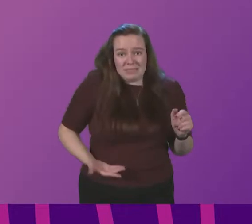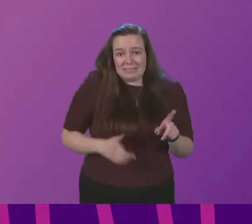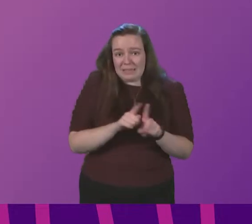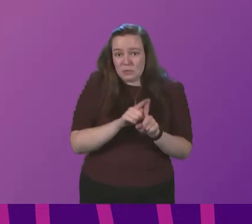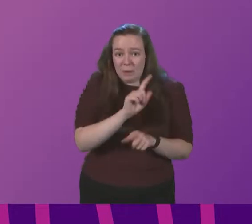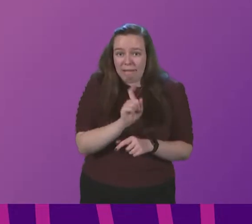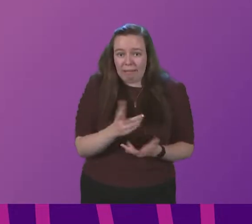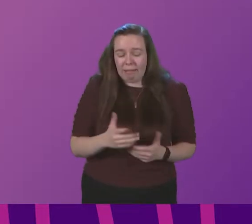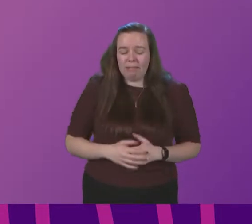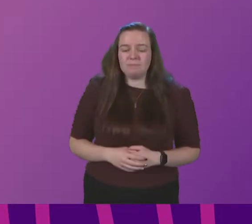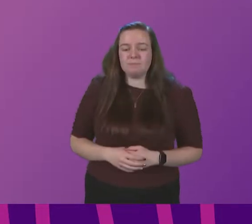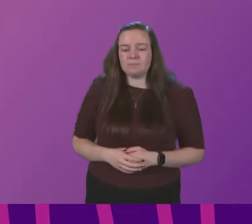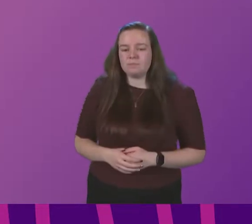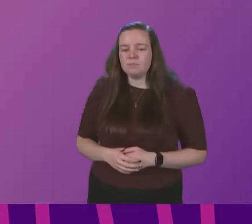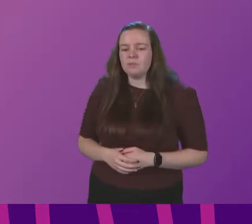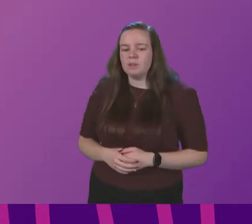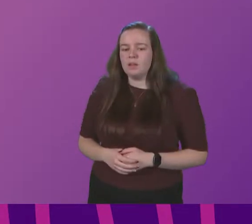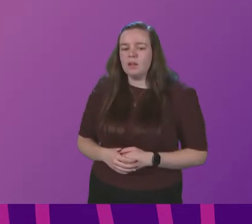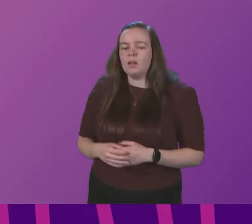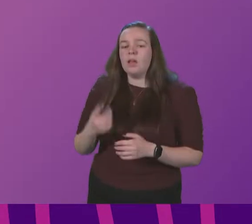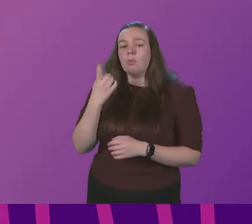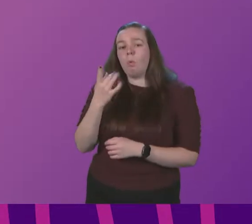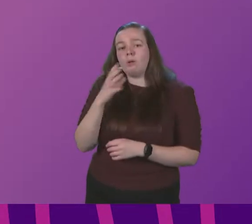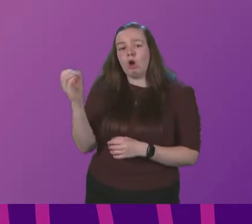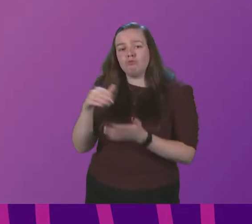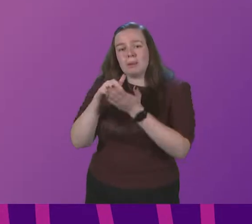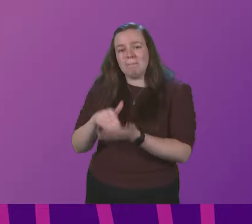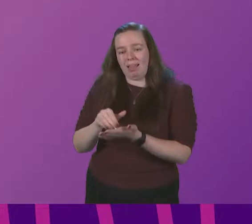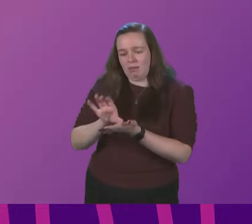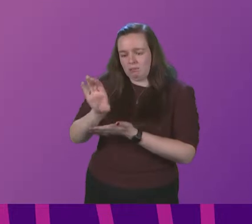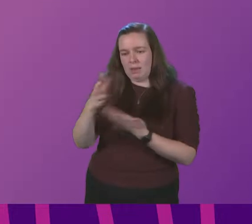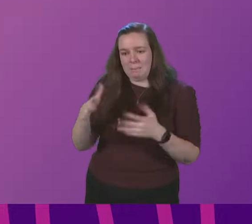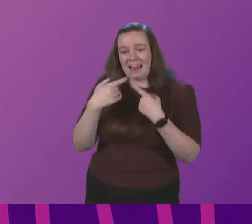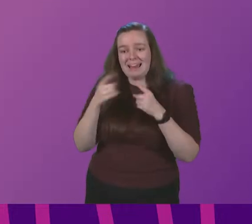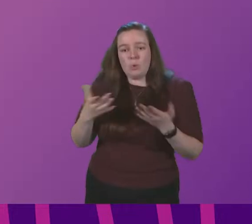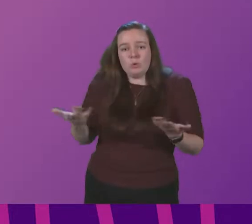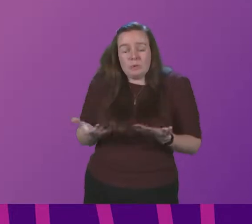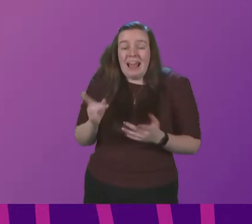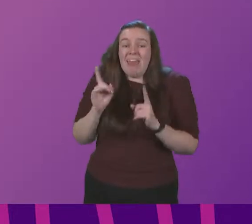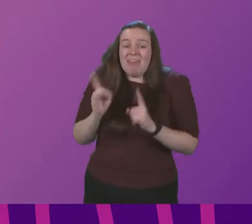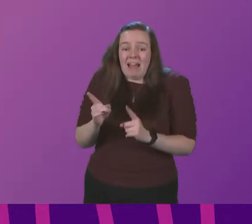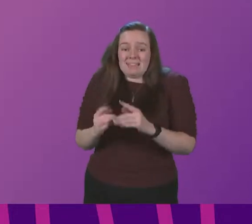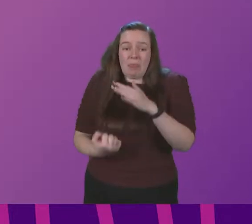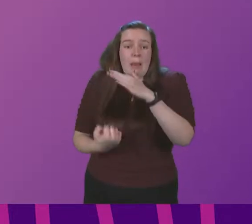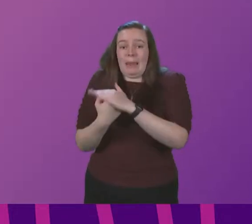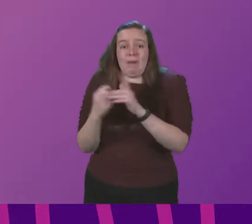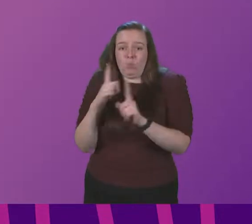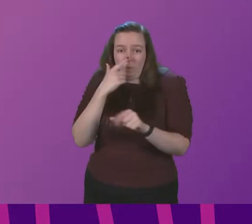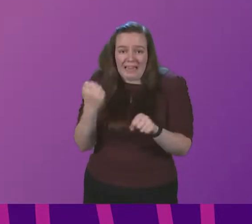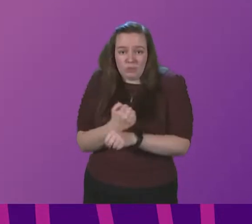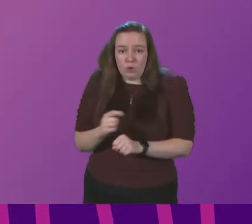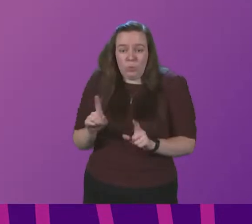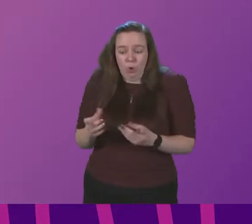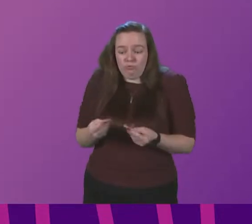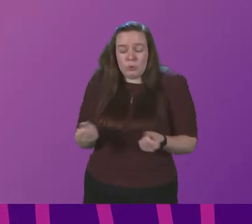First Minister The money the £100 million pot that I have announced today is the limit of what we can do within the resources